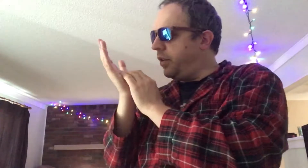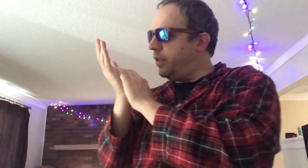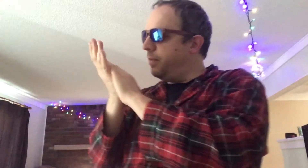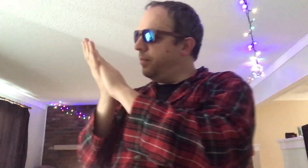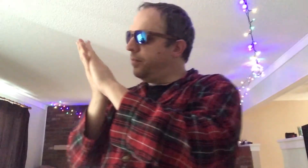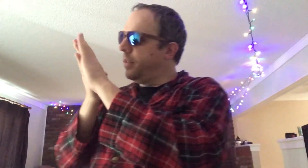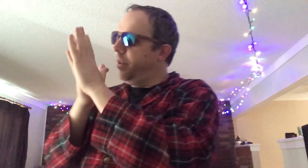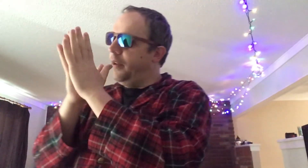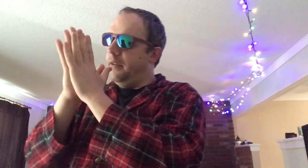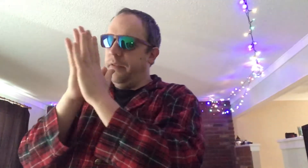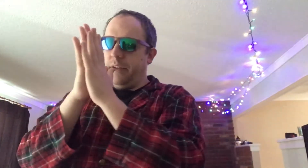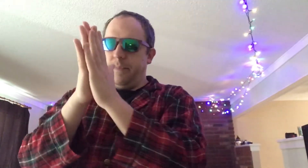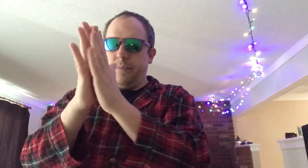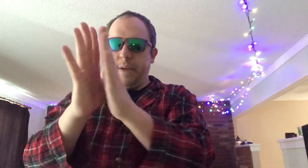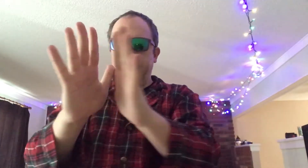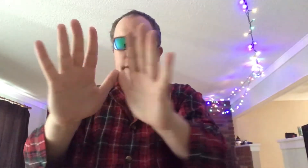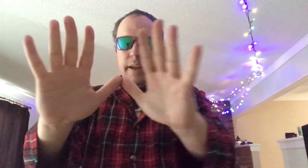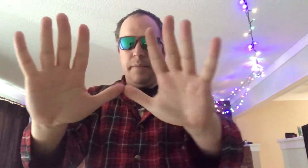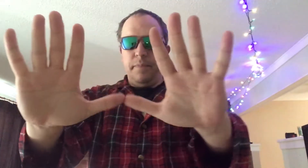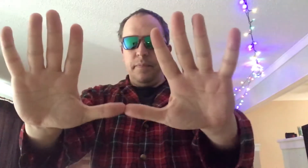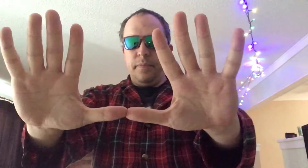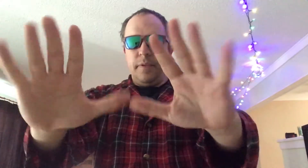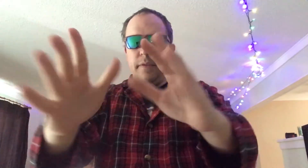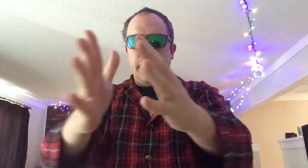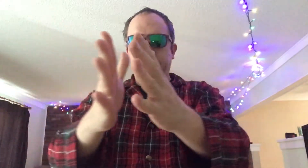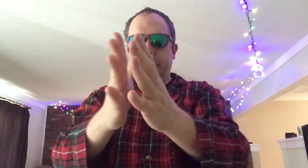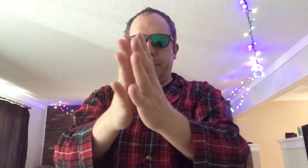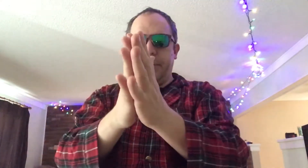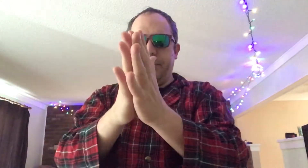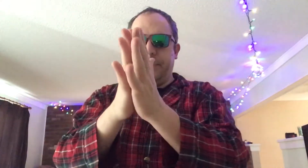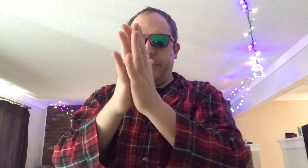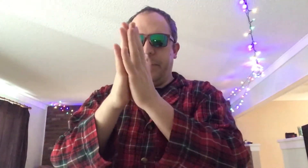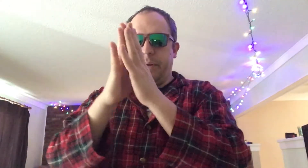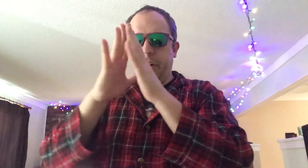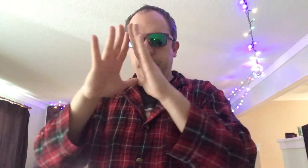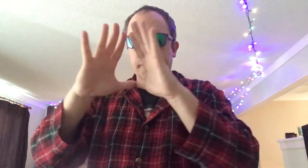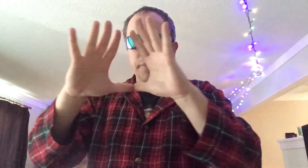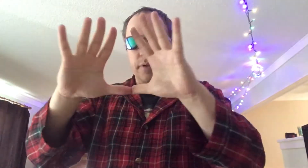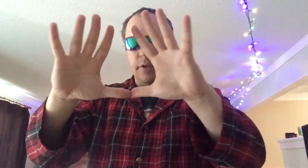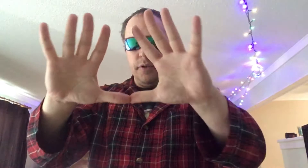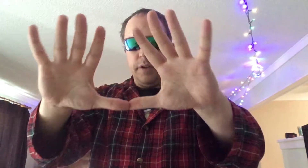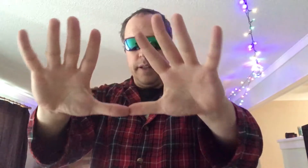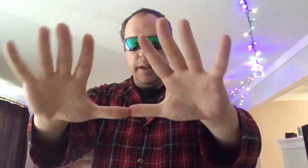just feel because like the fingertips and the palms are so sensitive